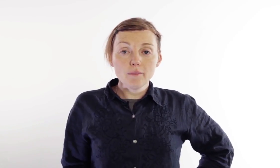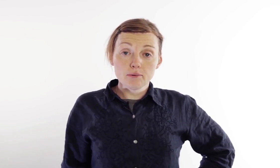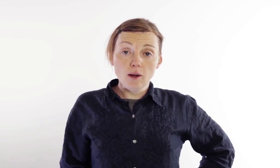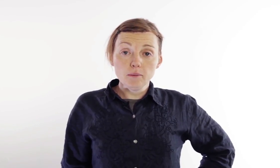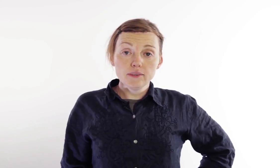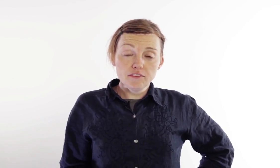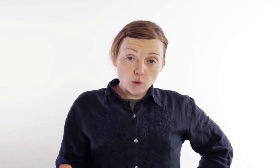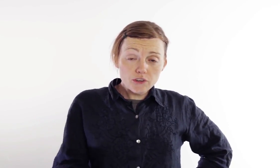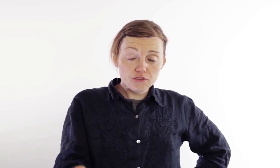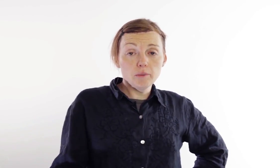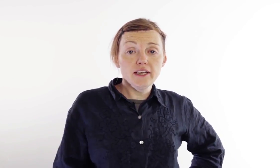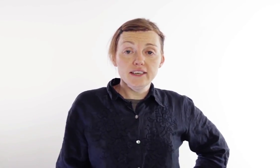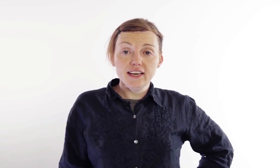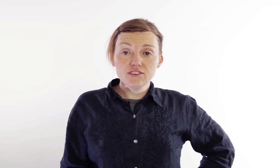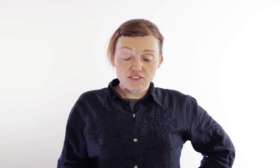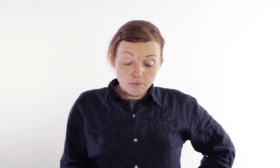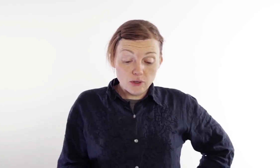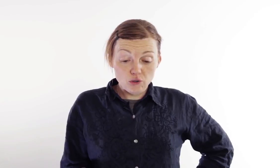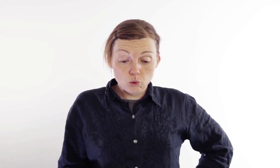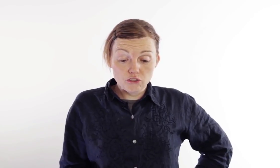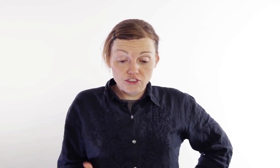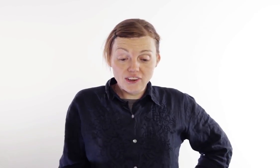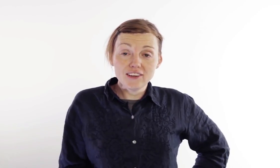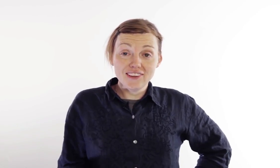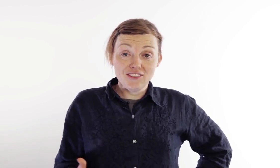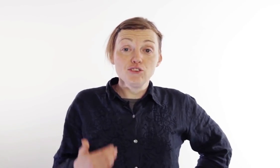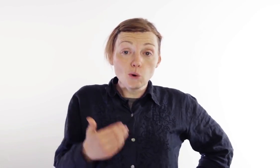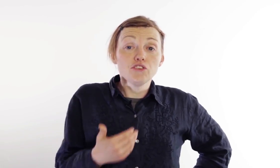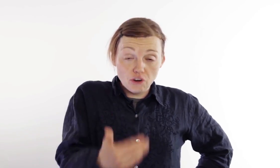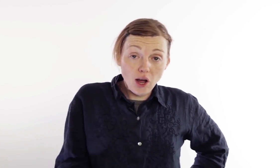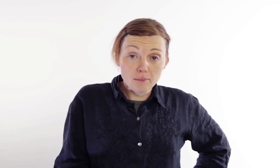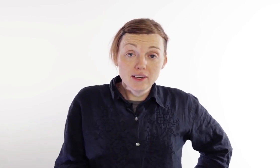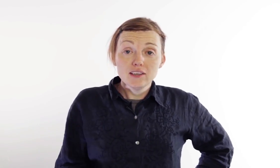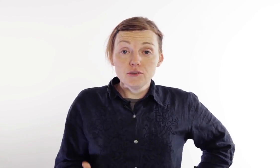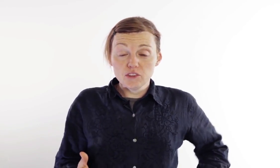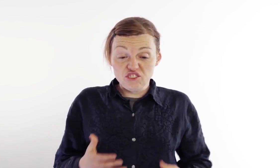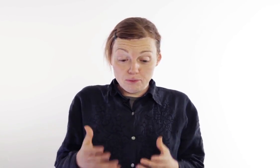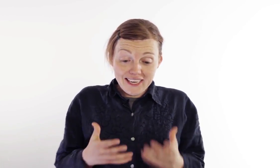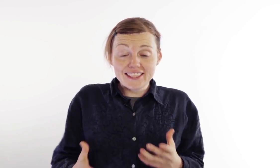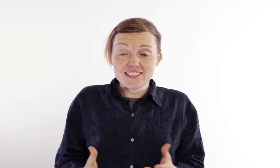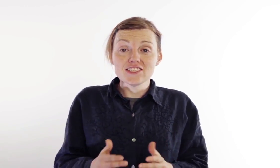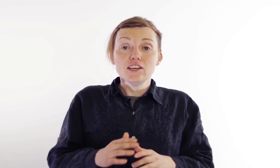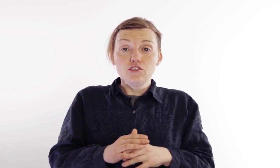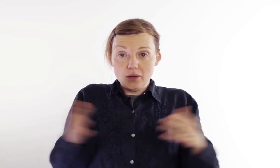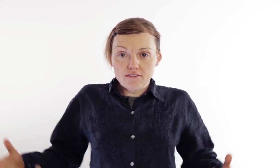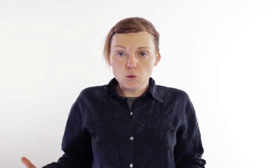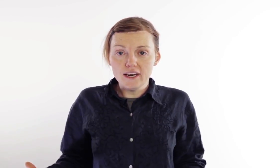common problem. If you're discriminated against, at some point the world decides that it's your job to explain this to everyone